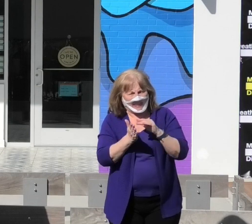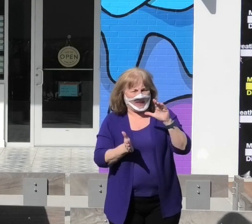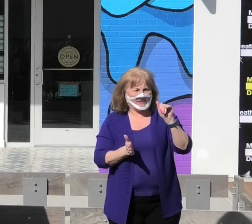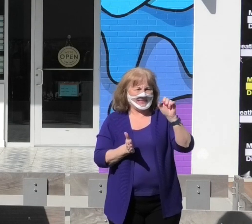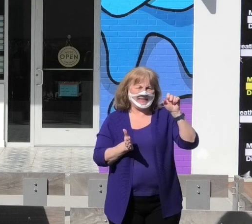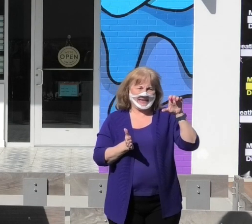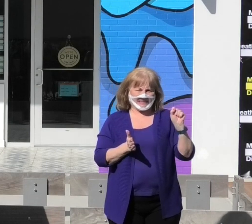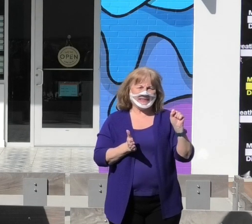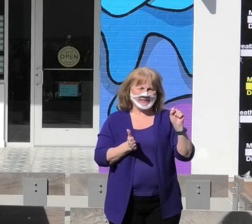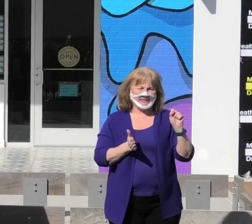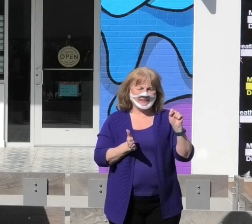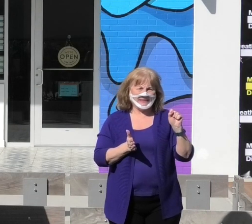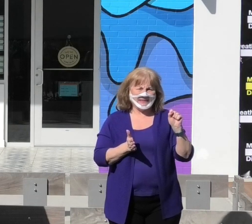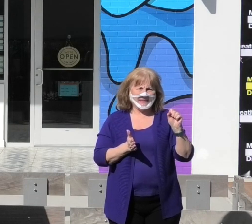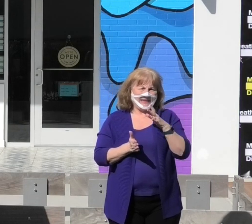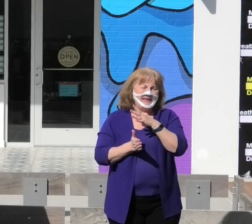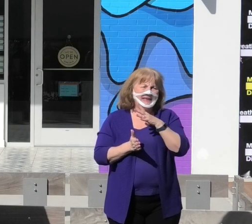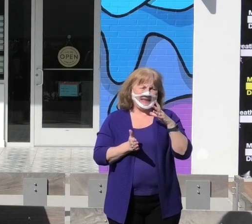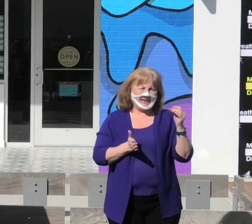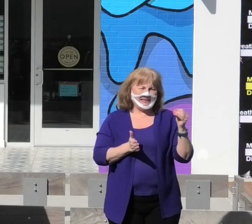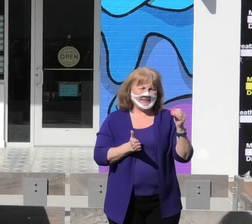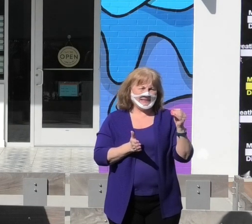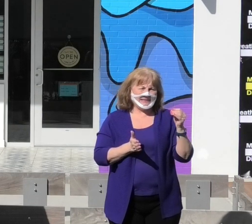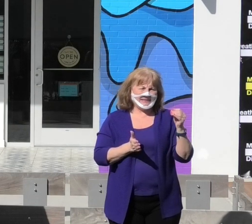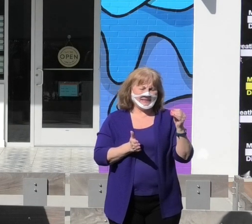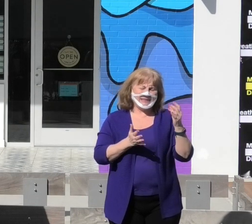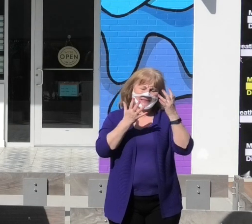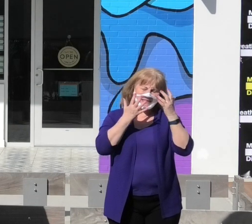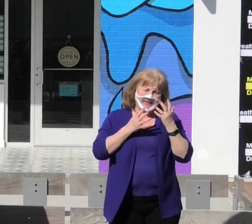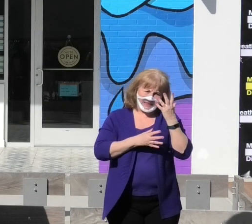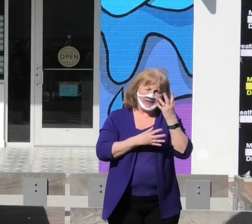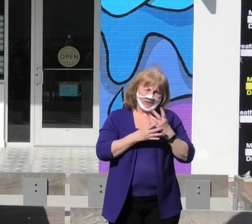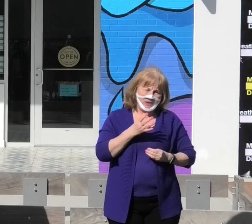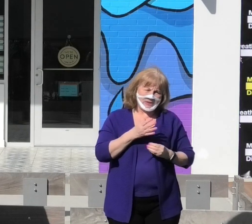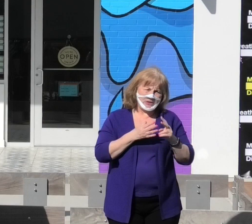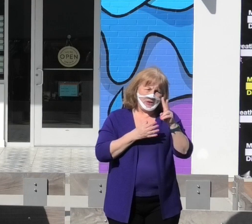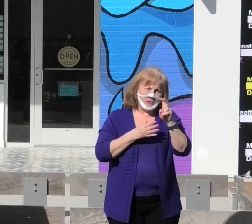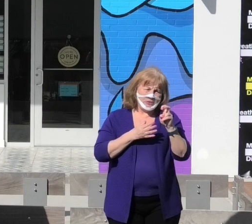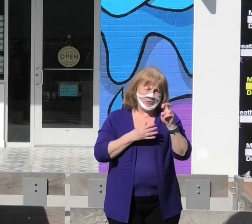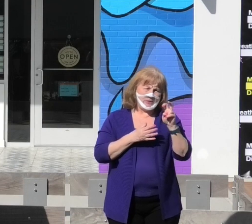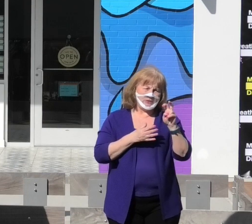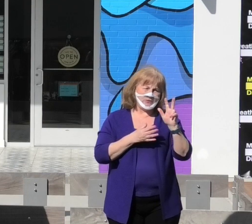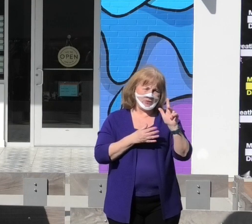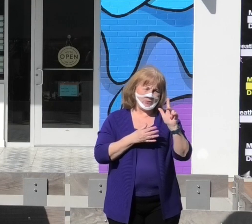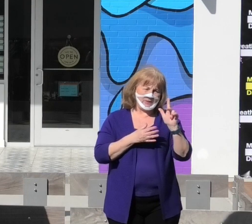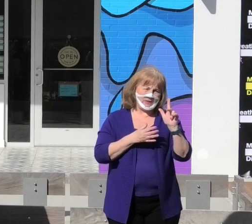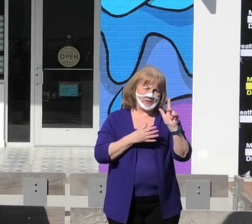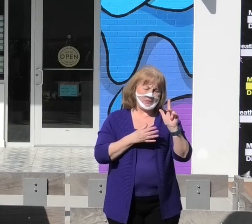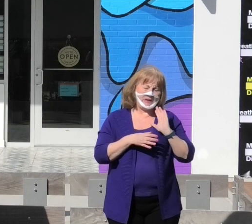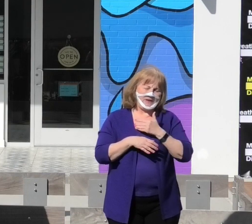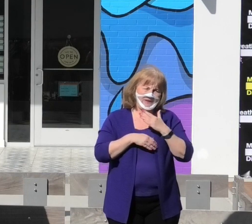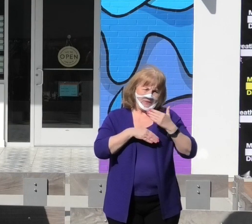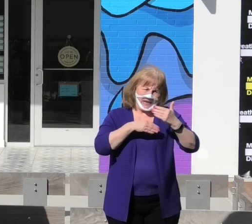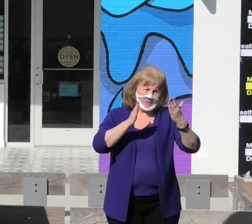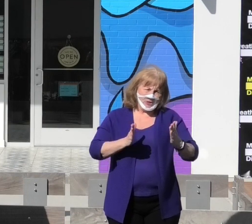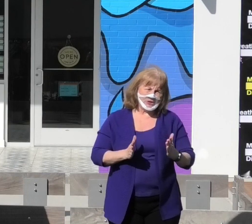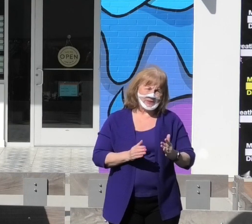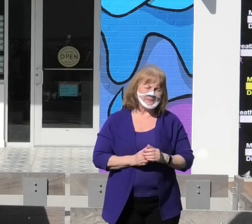cases and sadly lost 223 of our neighbors.